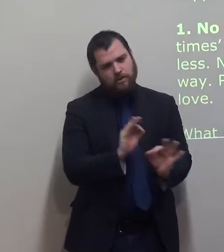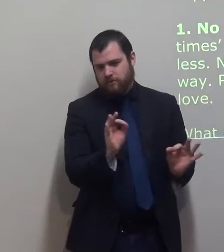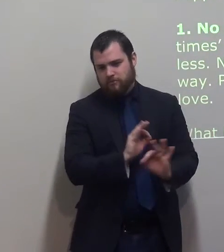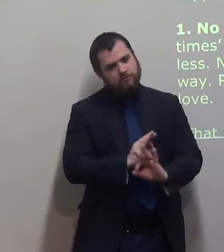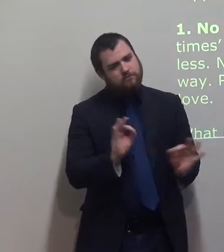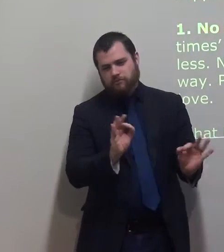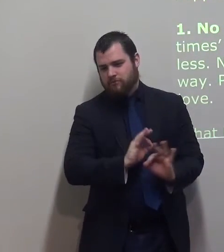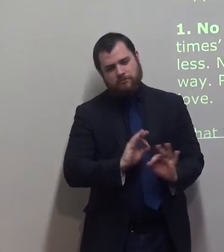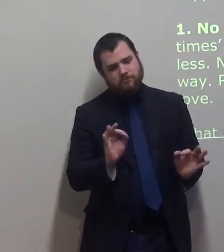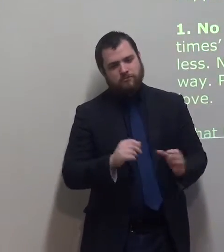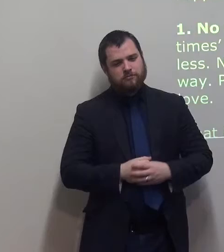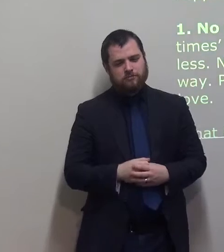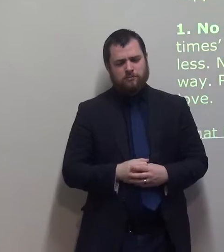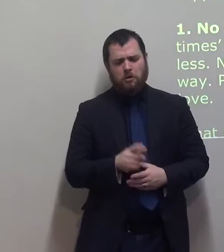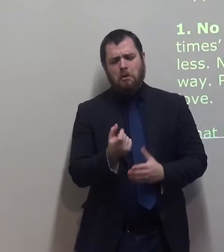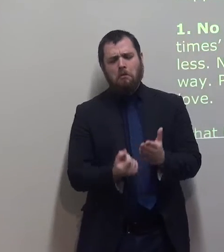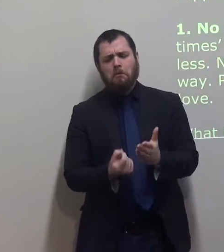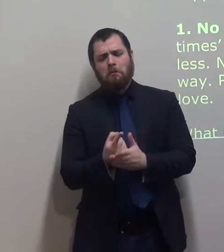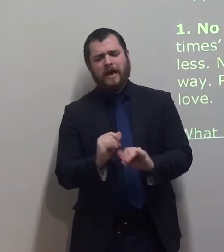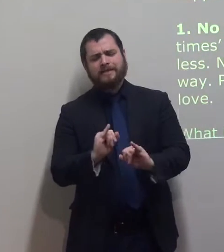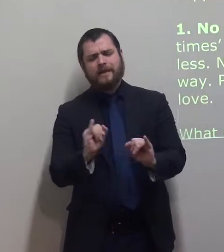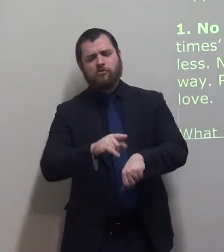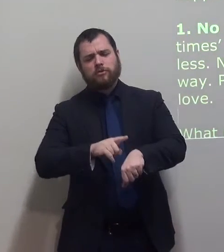In the terrible times, people's love will happen less.